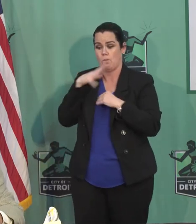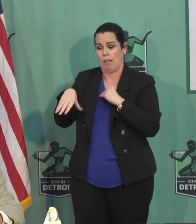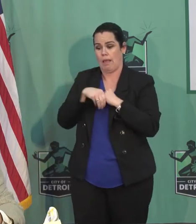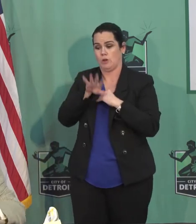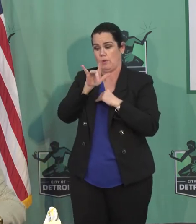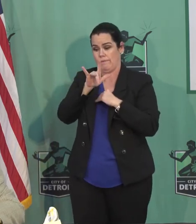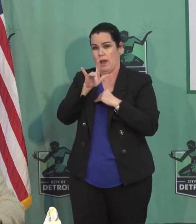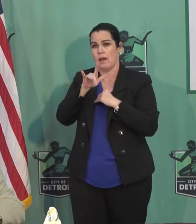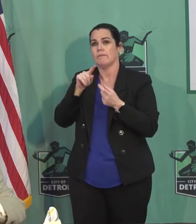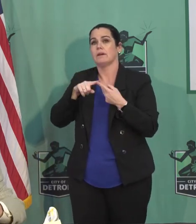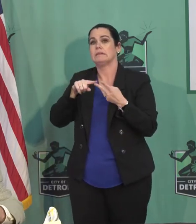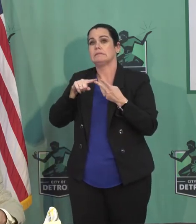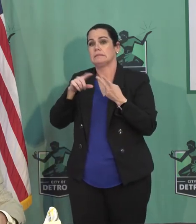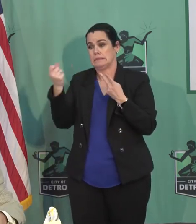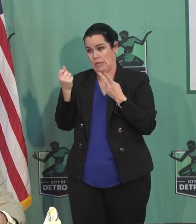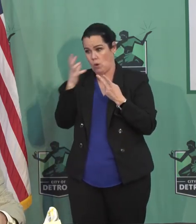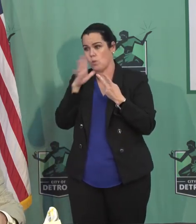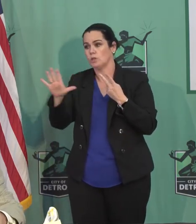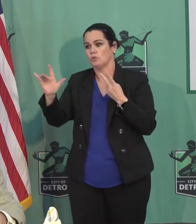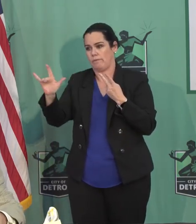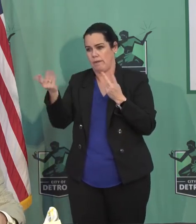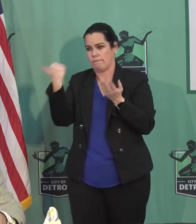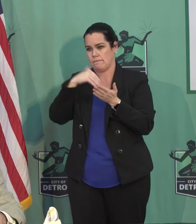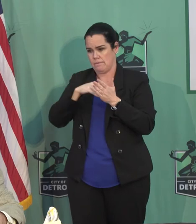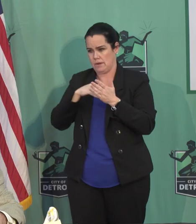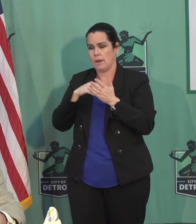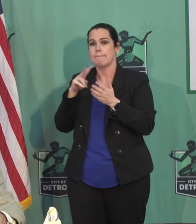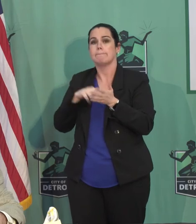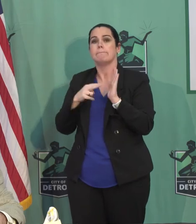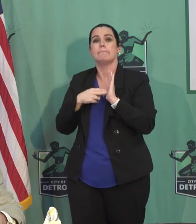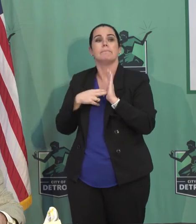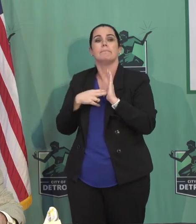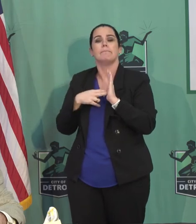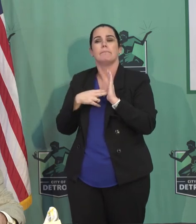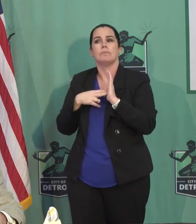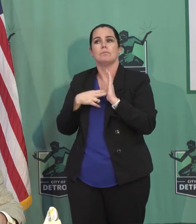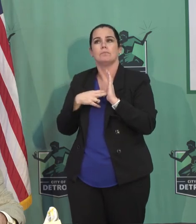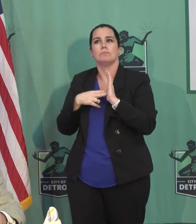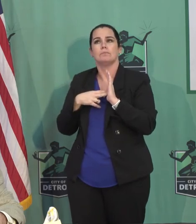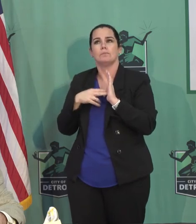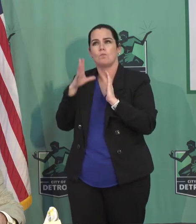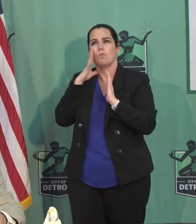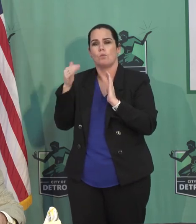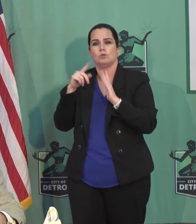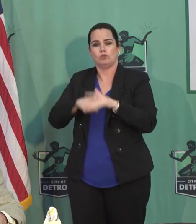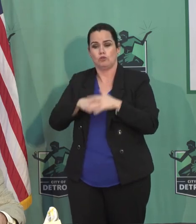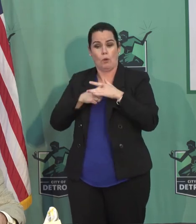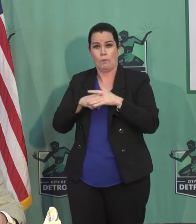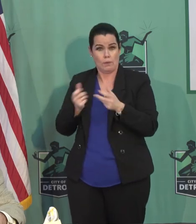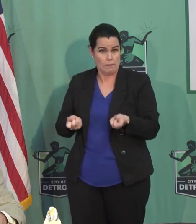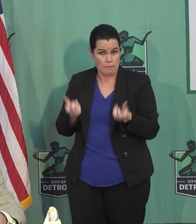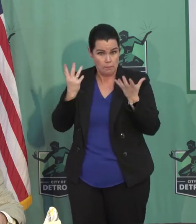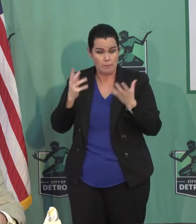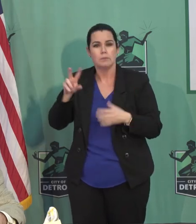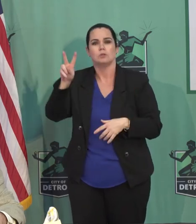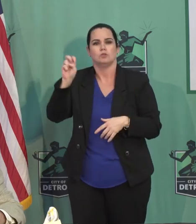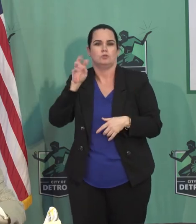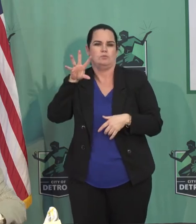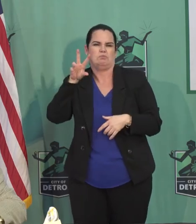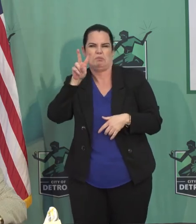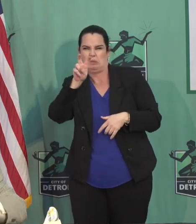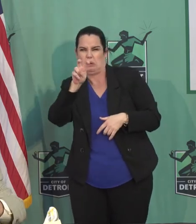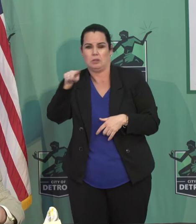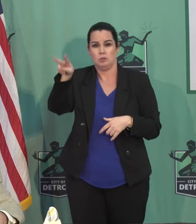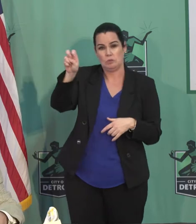beds on Saturday, and ramp up the first 200 or 250 beds and see what happens.